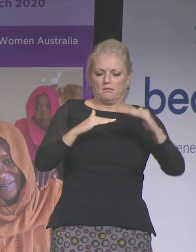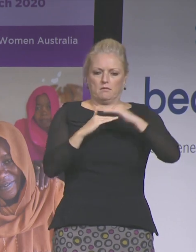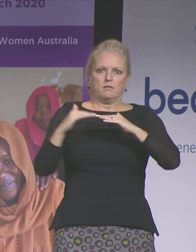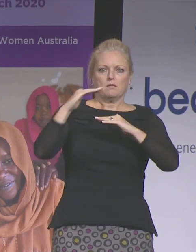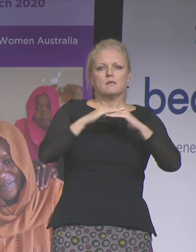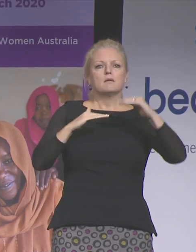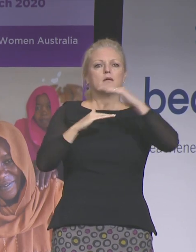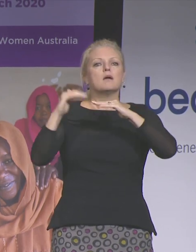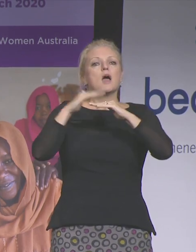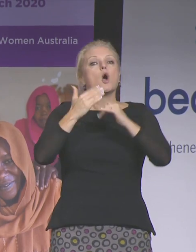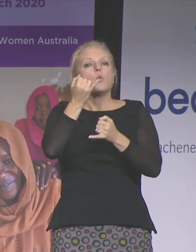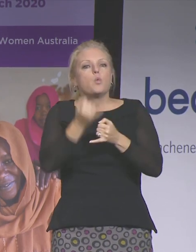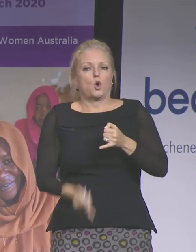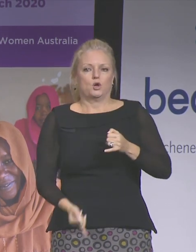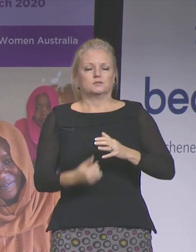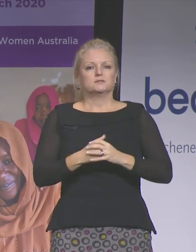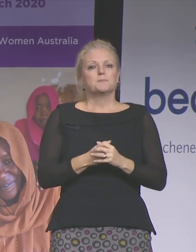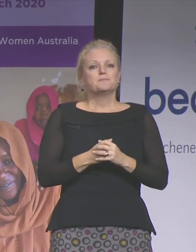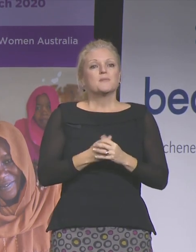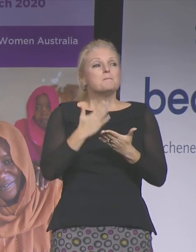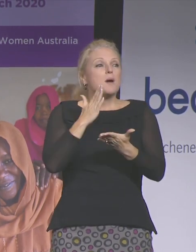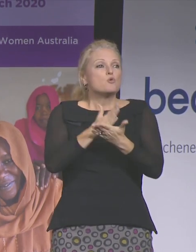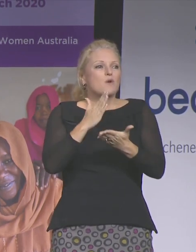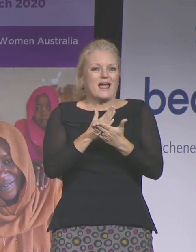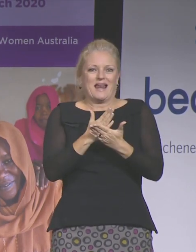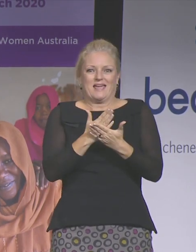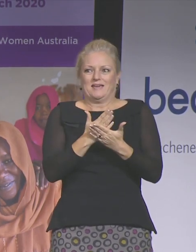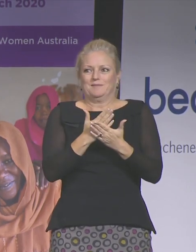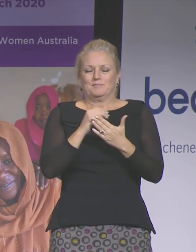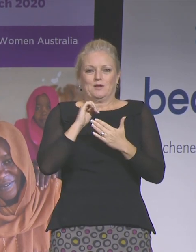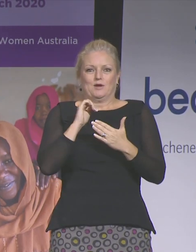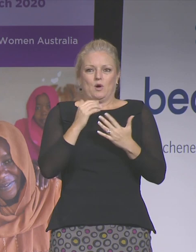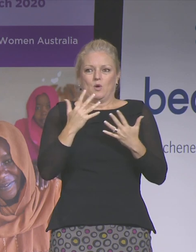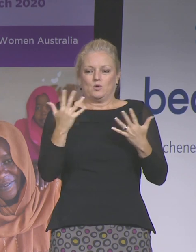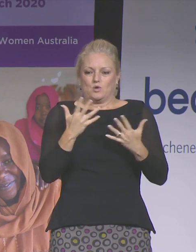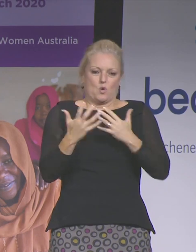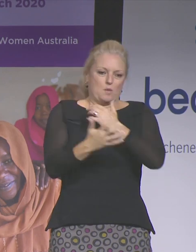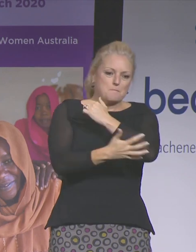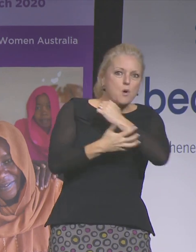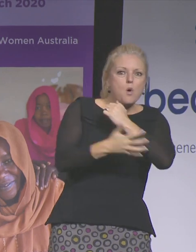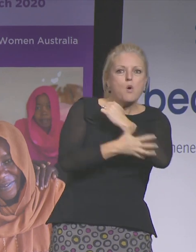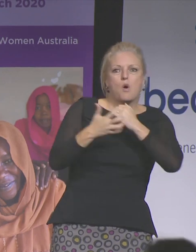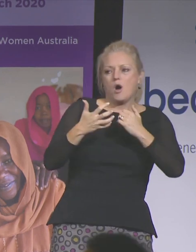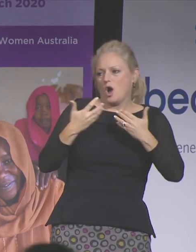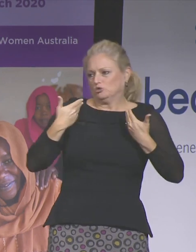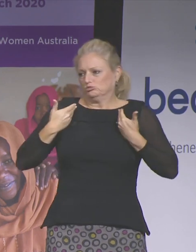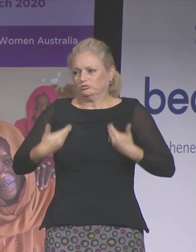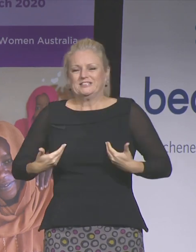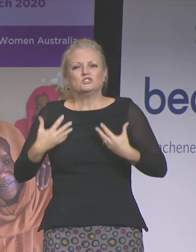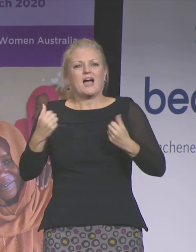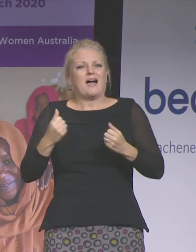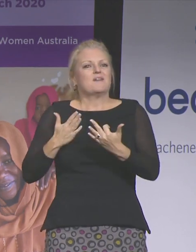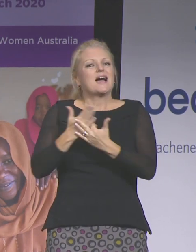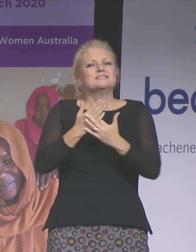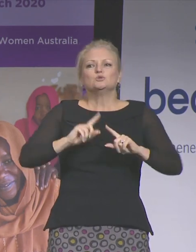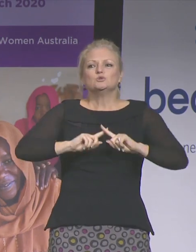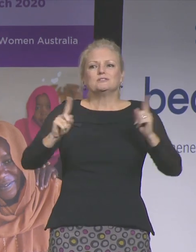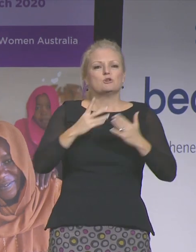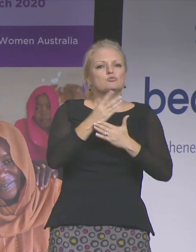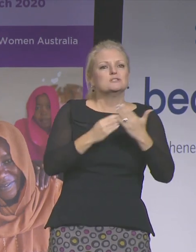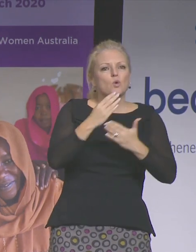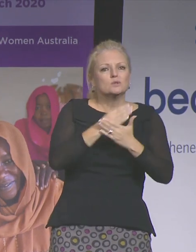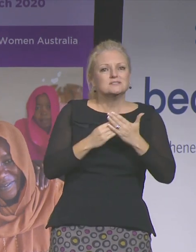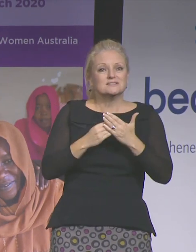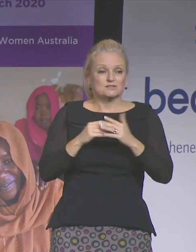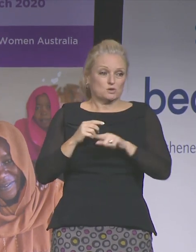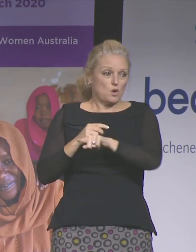determines your access to resources and power. So there's no question that women with less power, those that